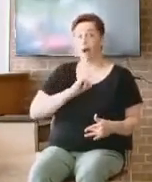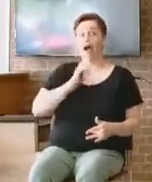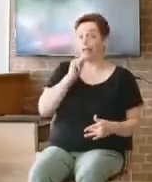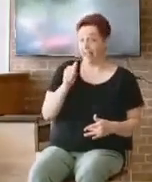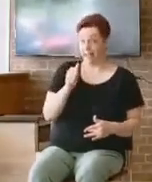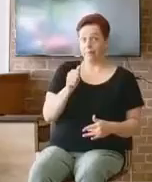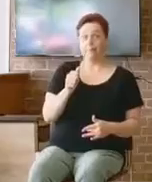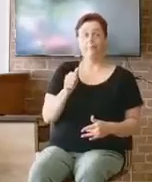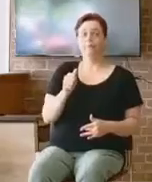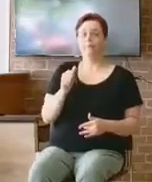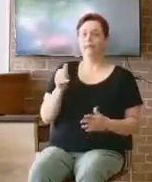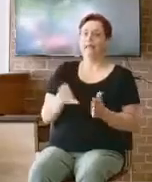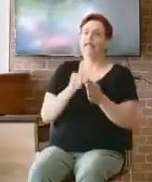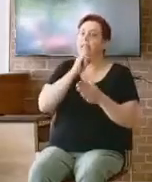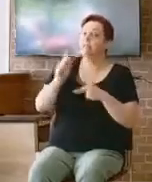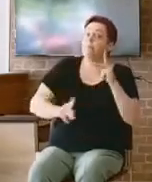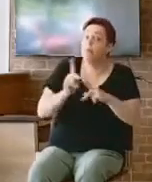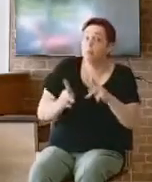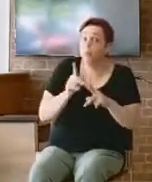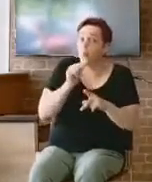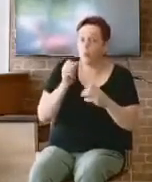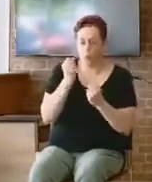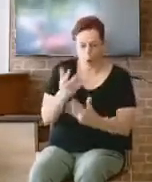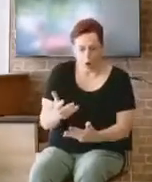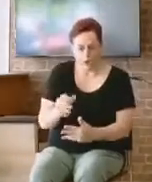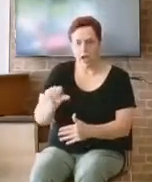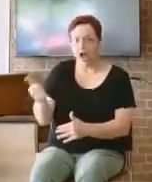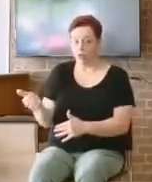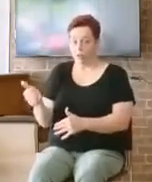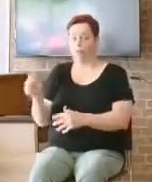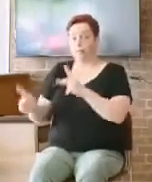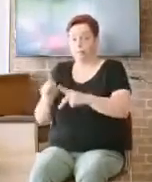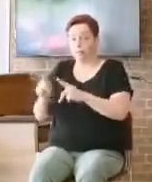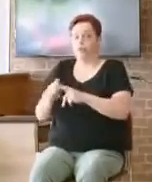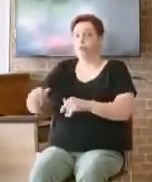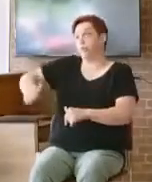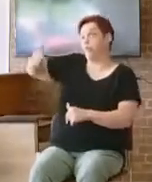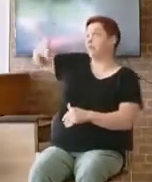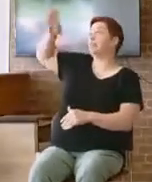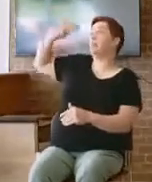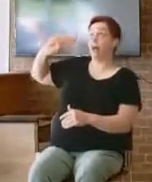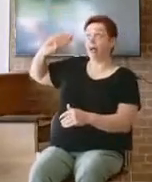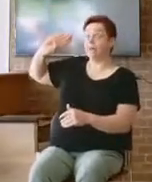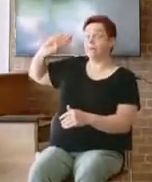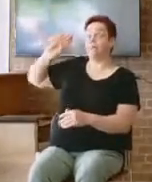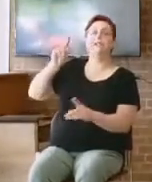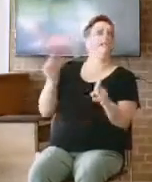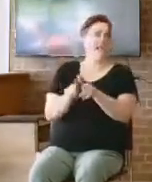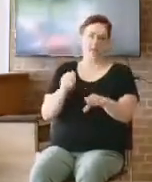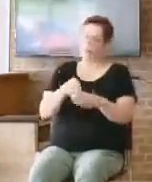reject God. And that's what happened here. People were rejecting God because of Samuel's sons. happened here. I'm going